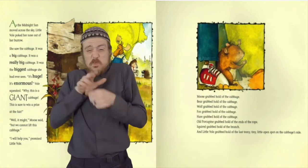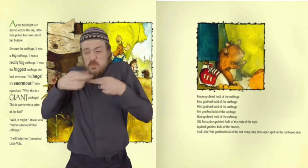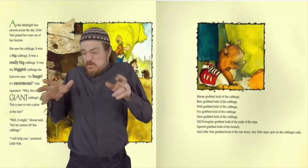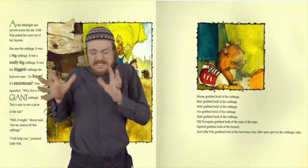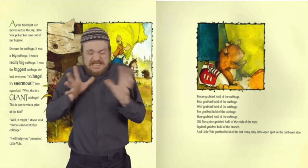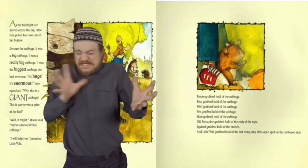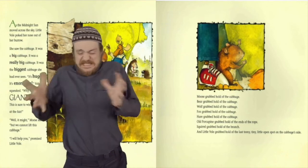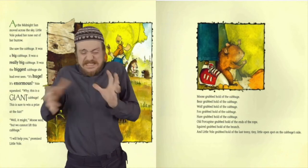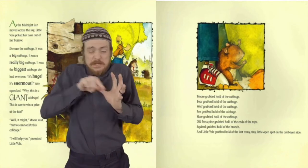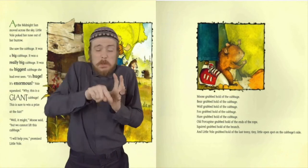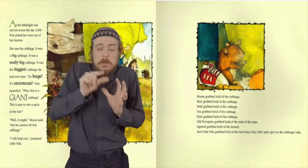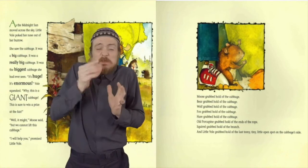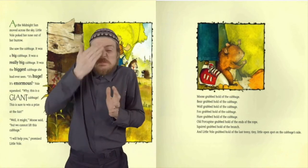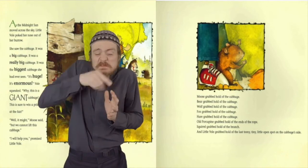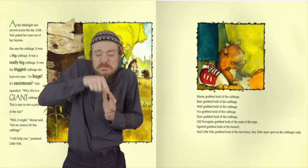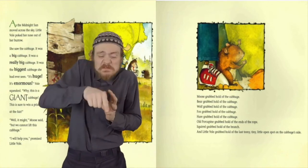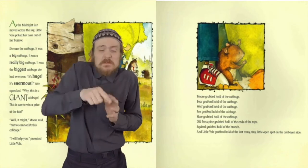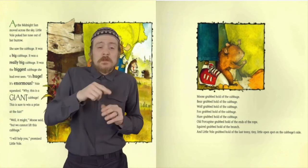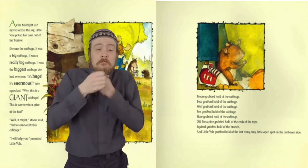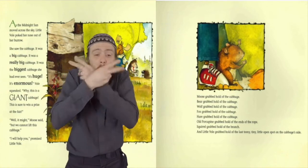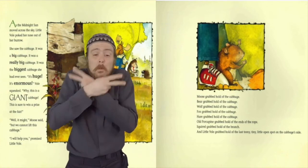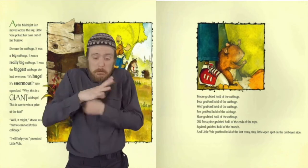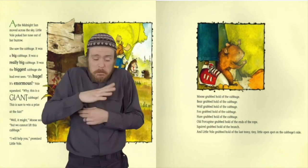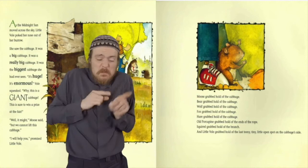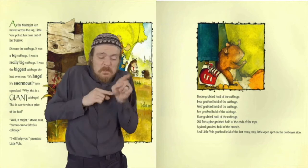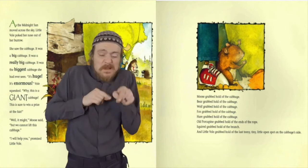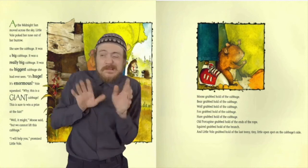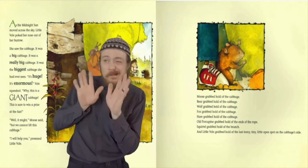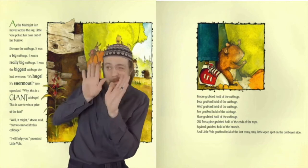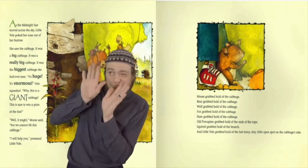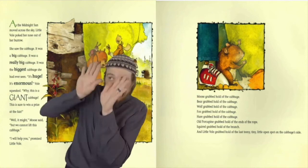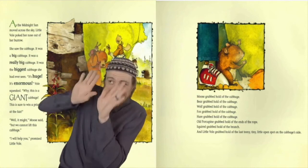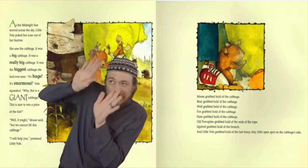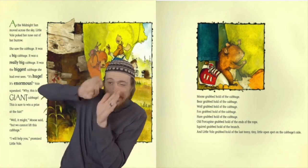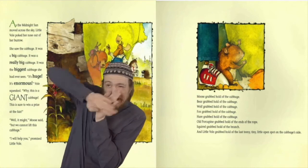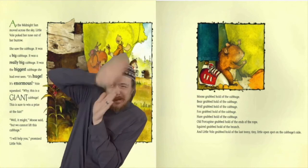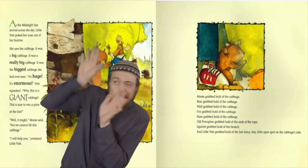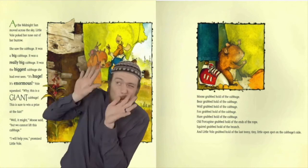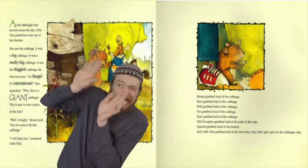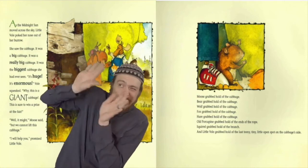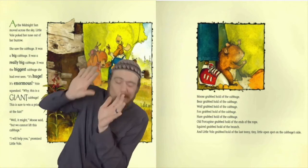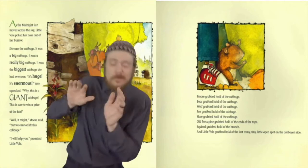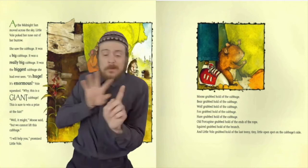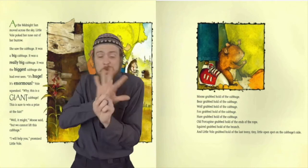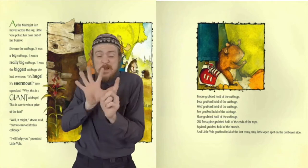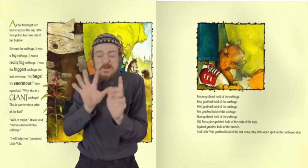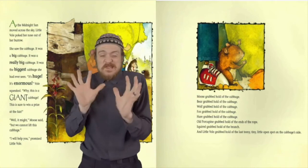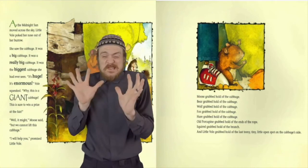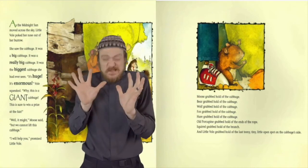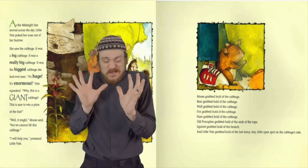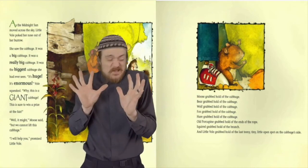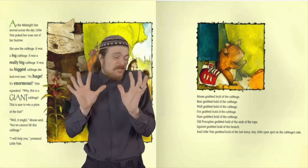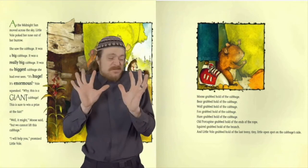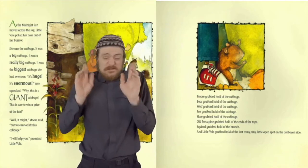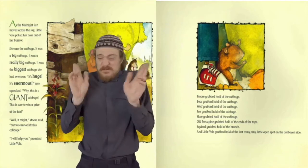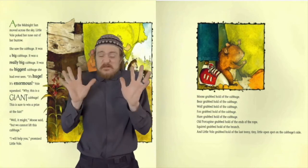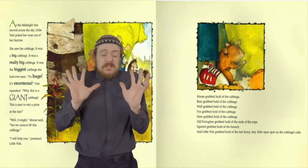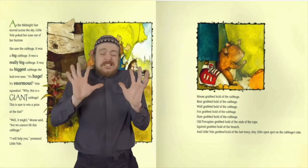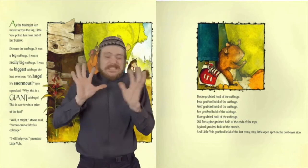Bear grabbed hold of the cabbage. Wolf grabbed hold of the cabbage. Fox grabbed hold of the cabbage. Hare grabbed hold of the cabbage.